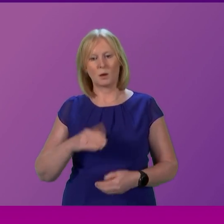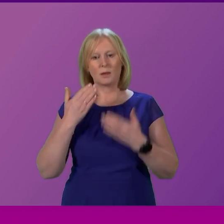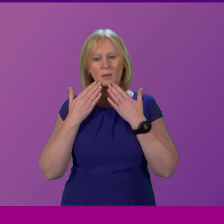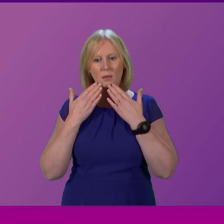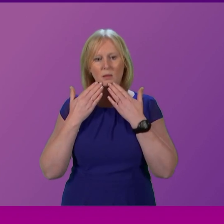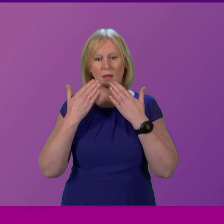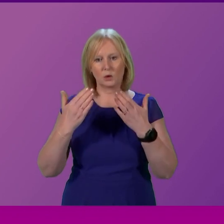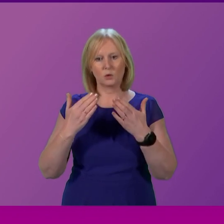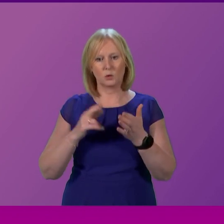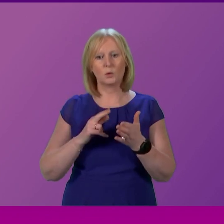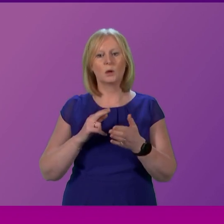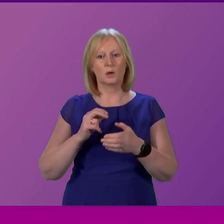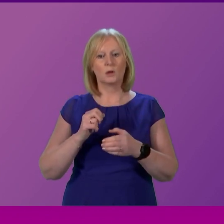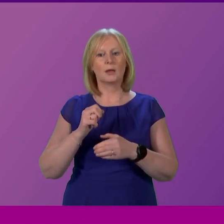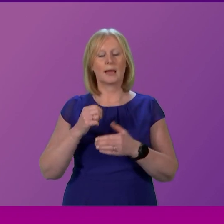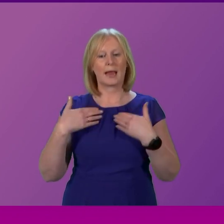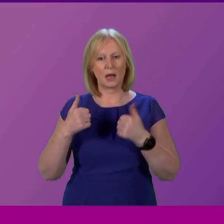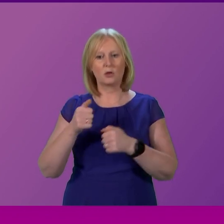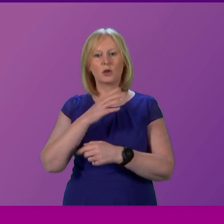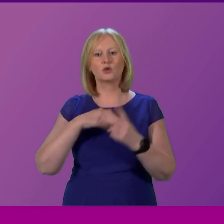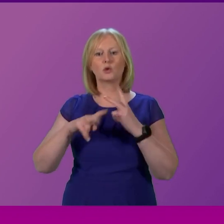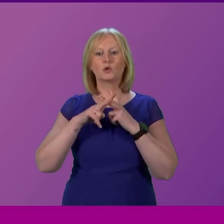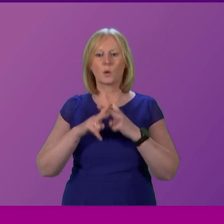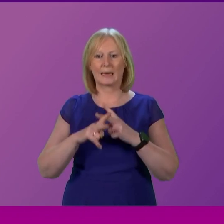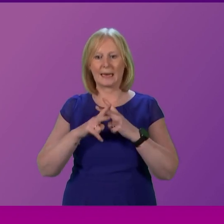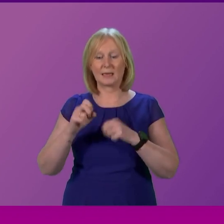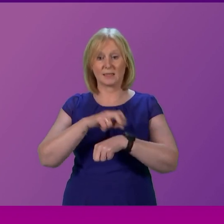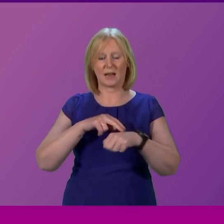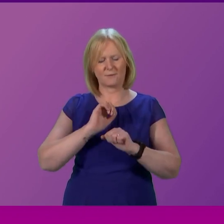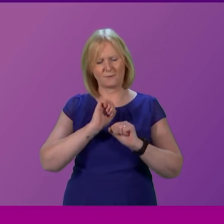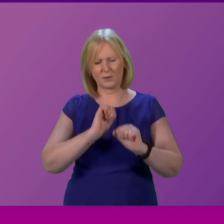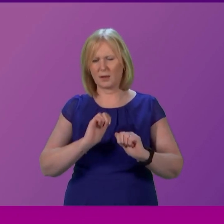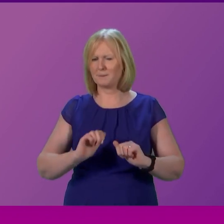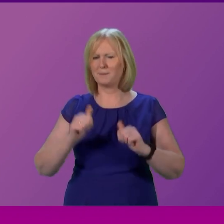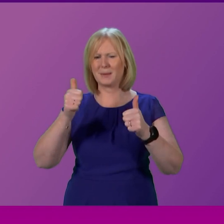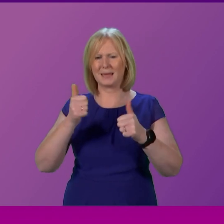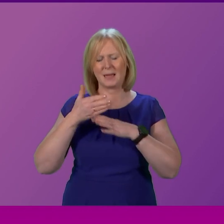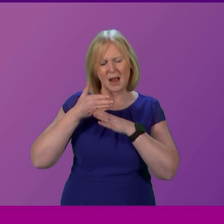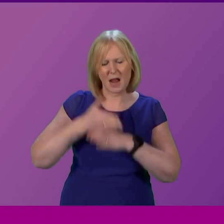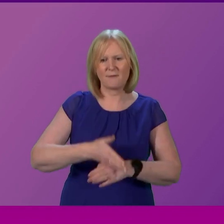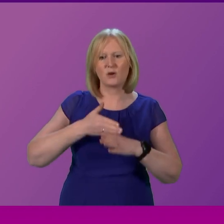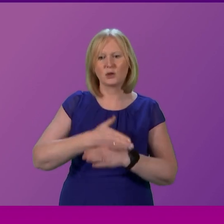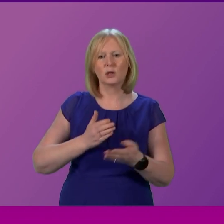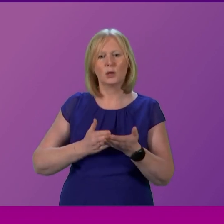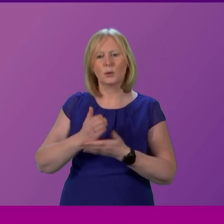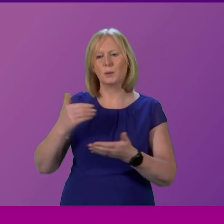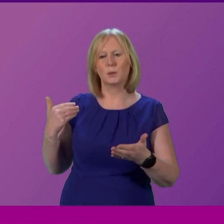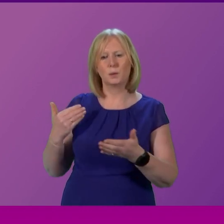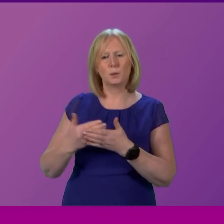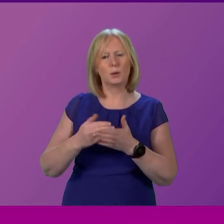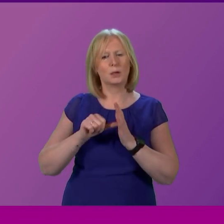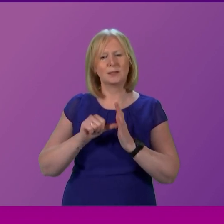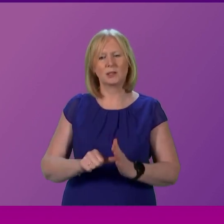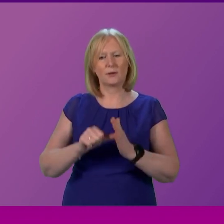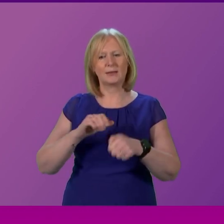outstanding health and social care staff for their Herculean efforts during these extremely challenging times. We will